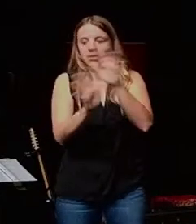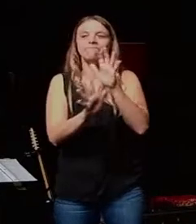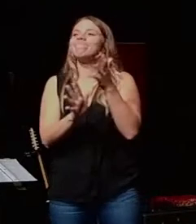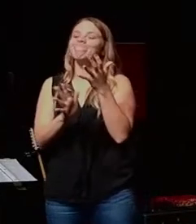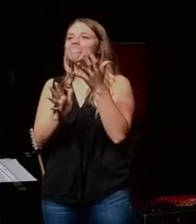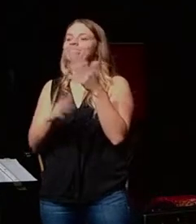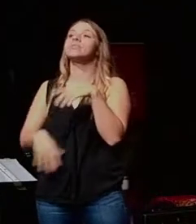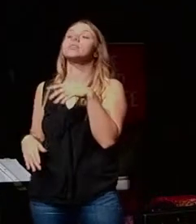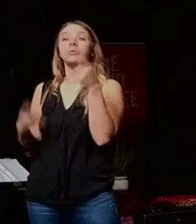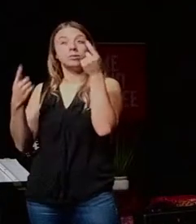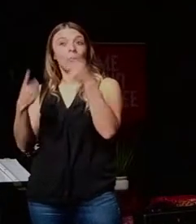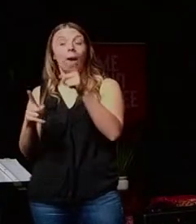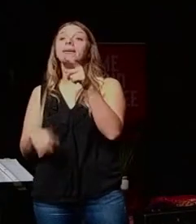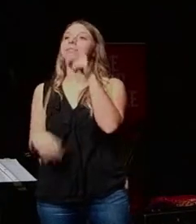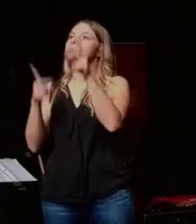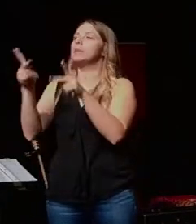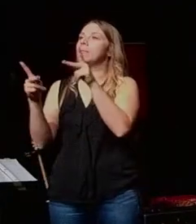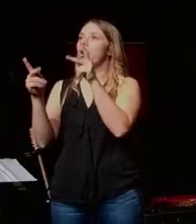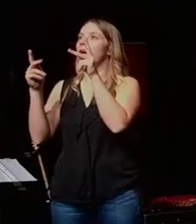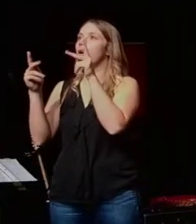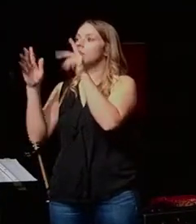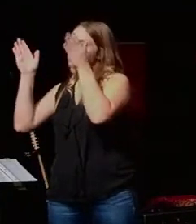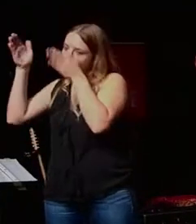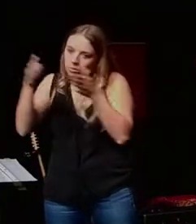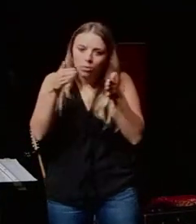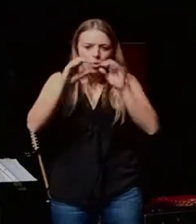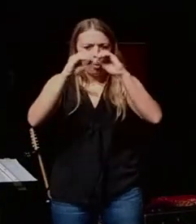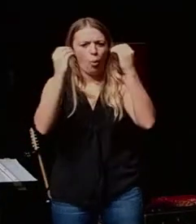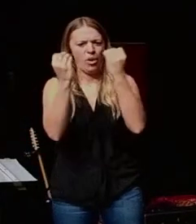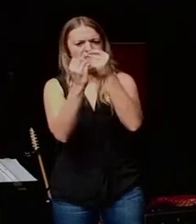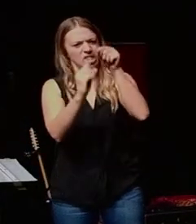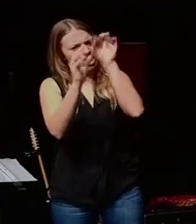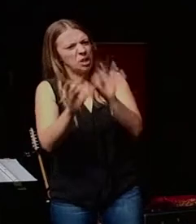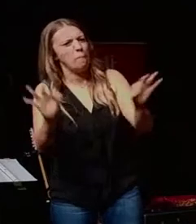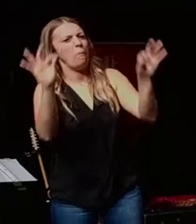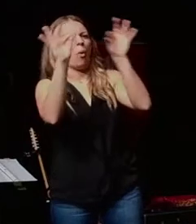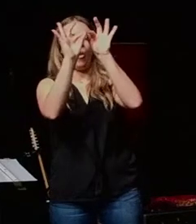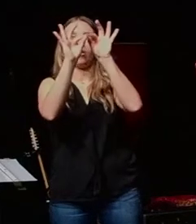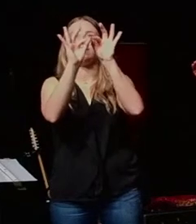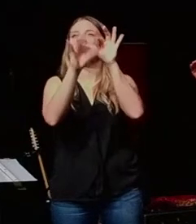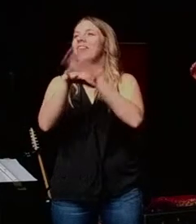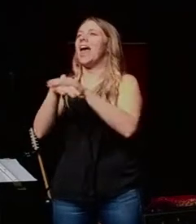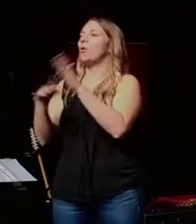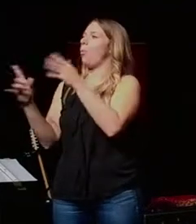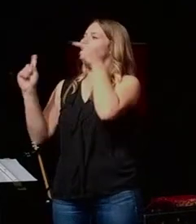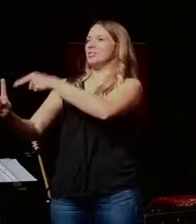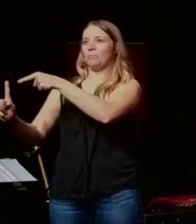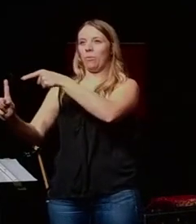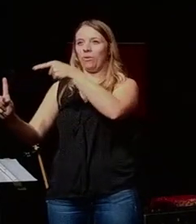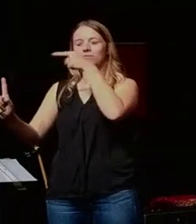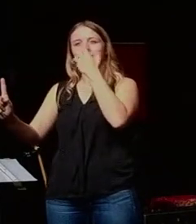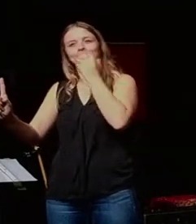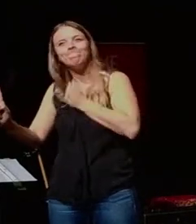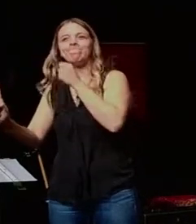And what happens is people start thinking more about the organization is more important than the value that was originally there. So in the church